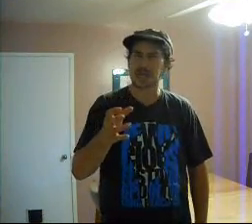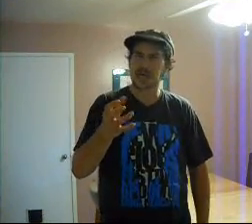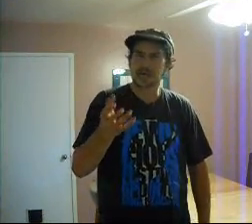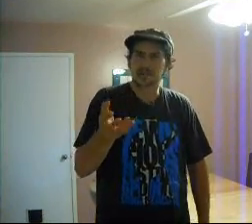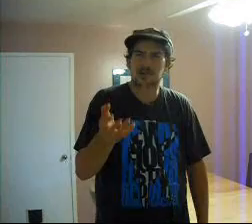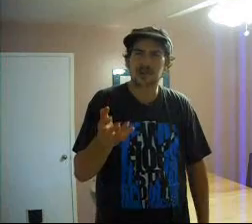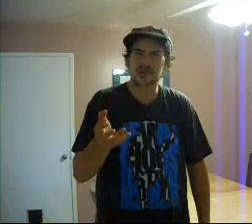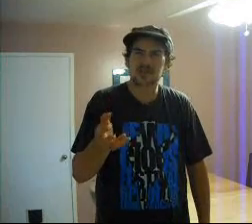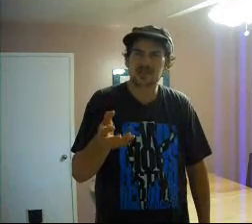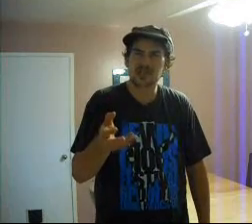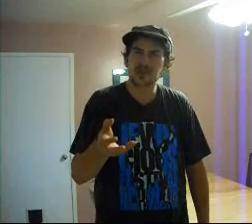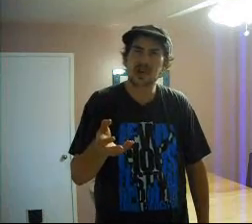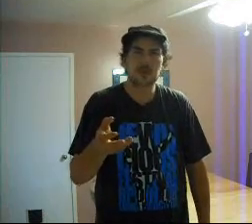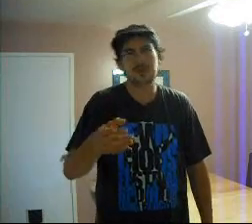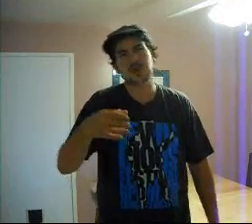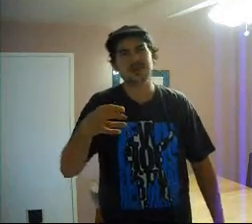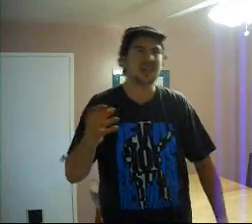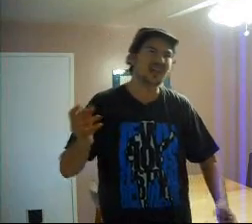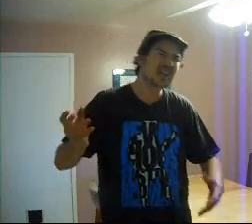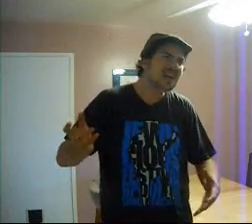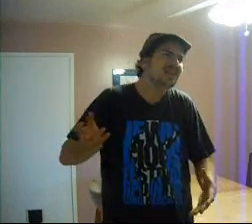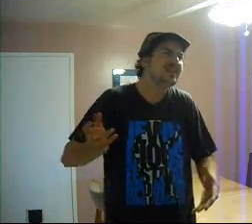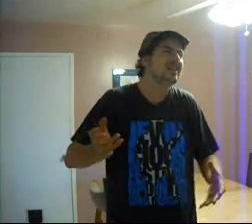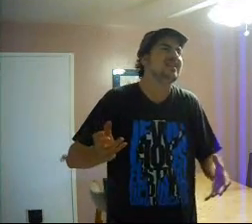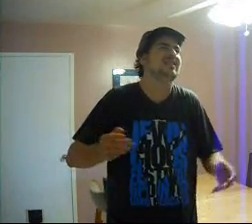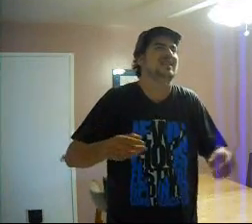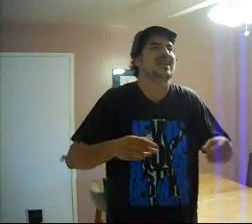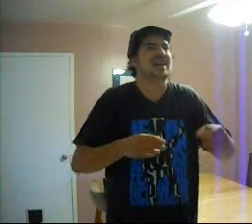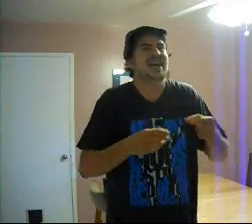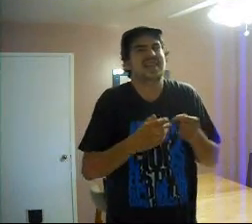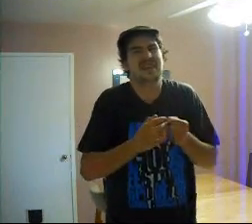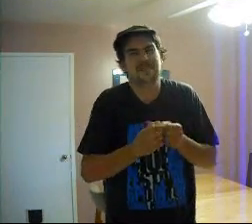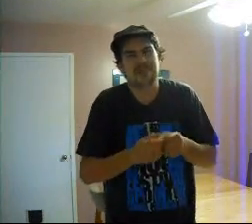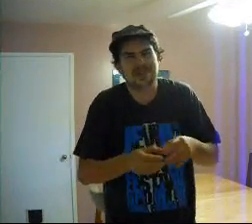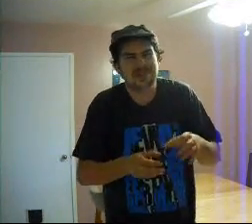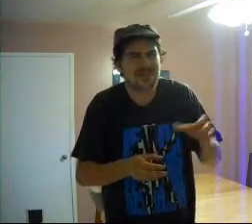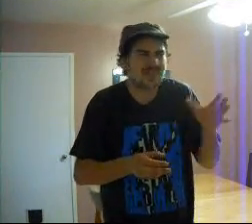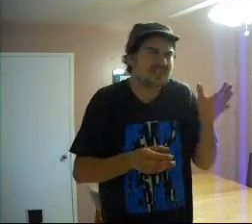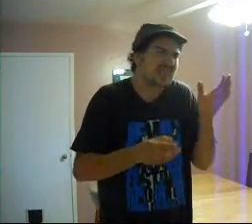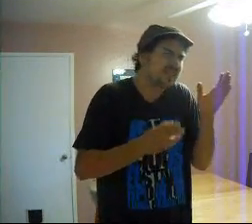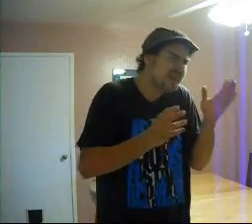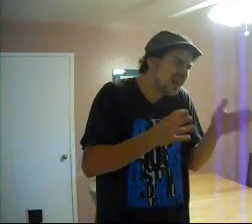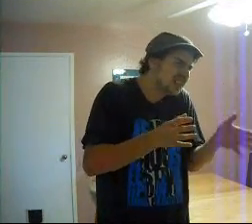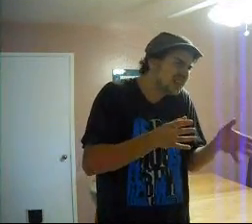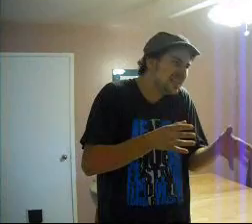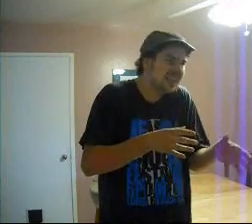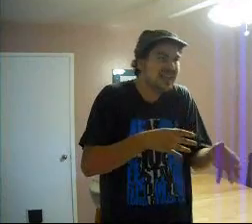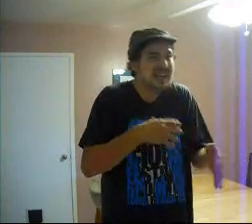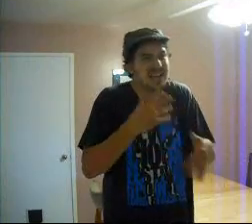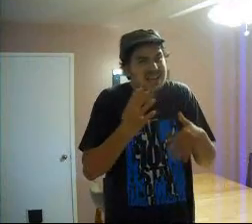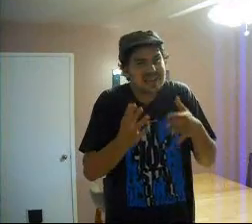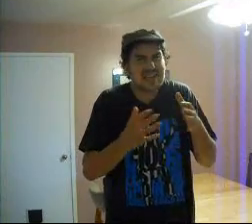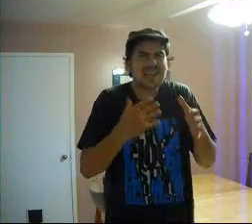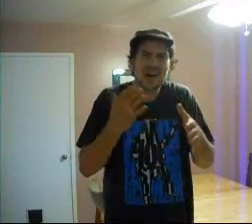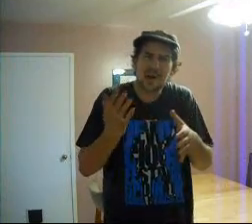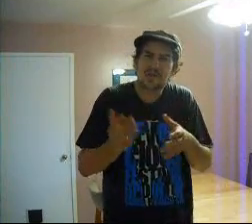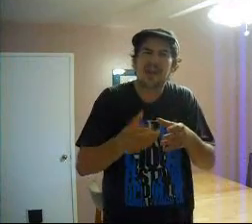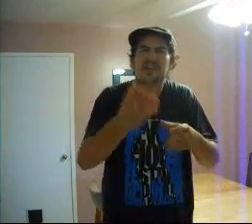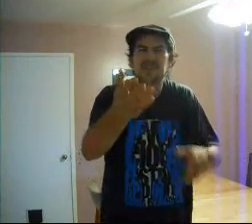a modernish sitter company. Because they have English. And they have books with Rochelle and Bechik. And you know, they have the